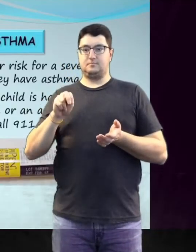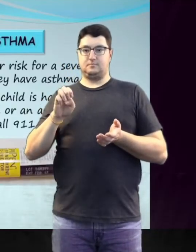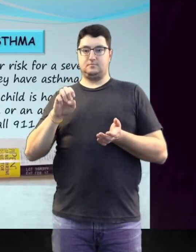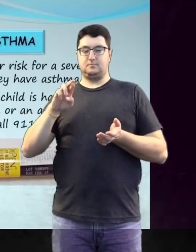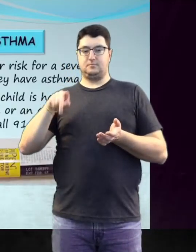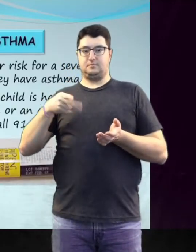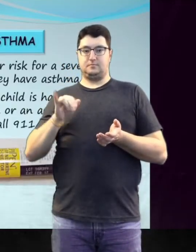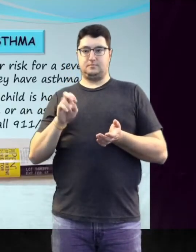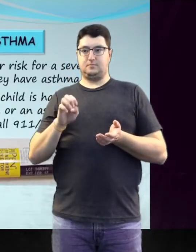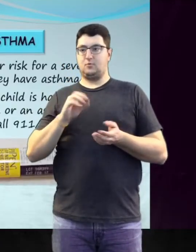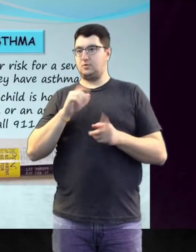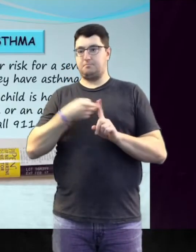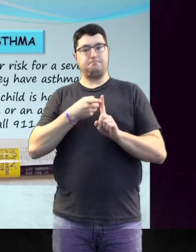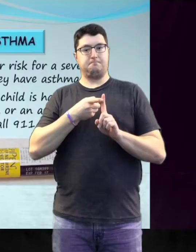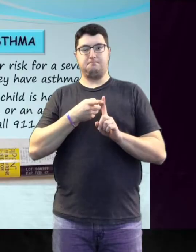should always be used first.